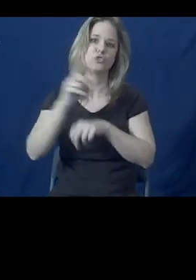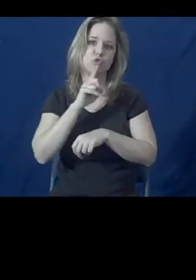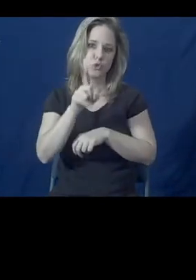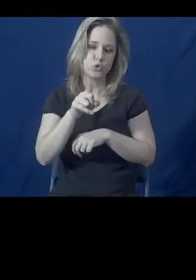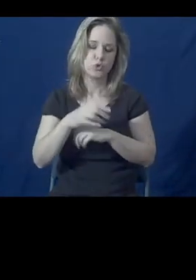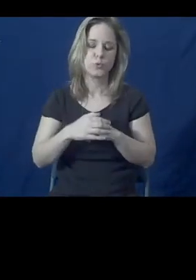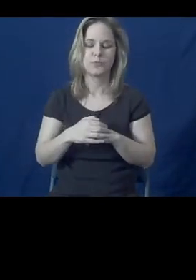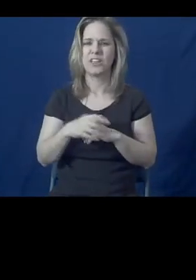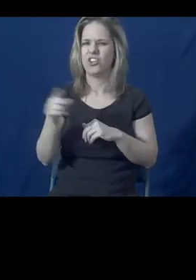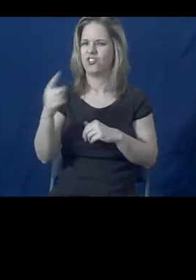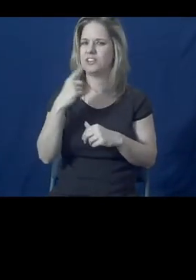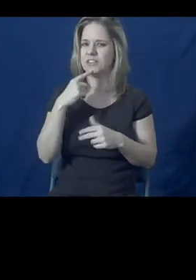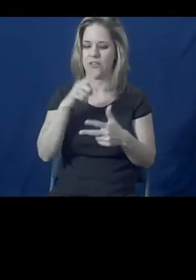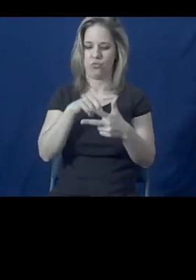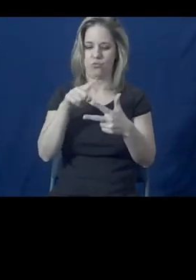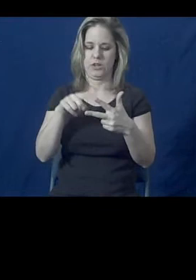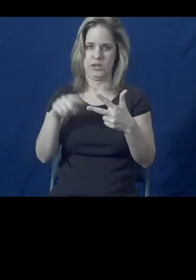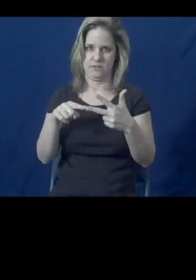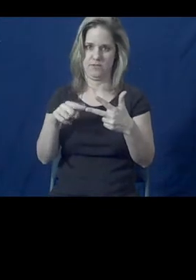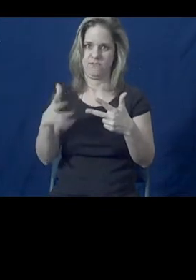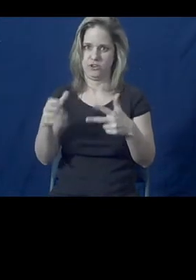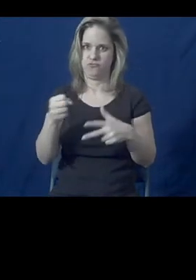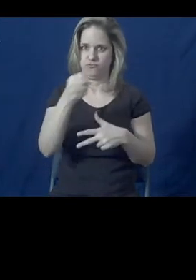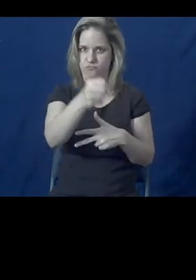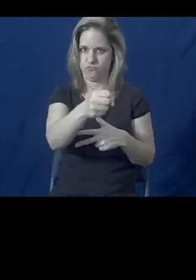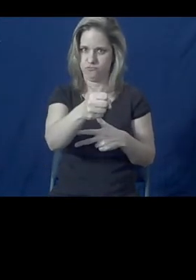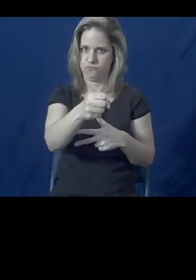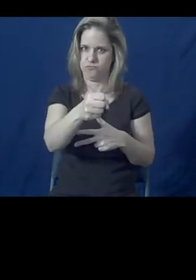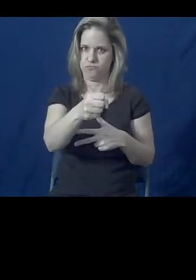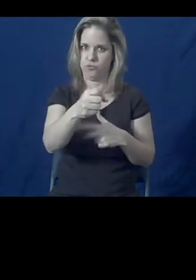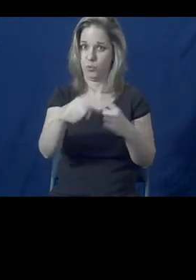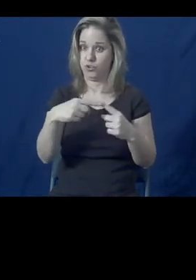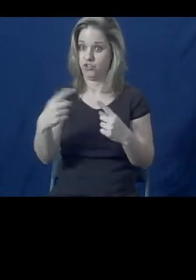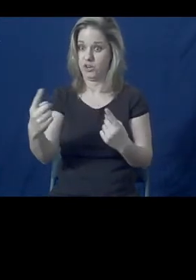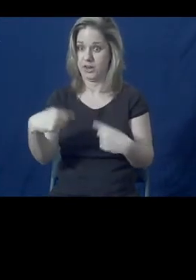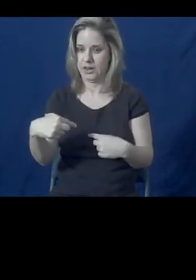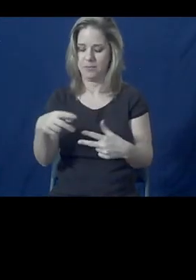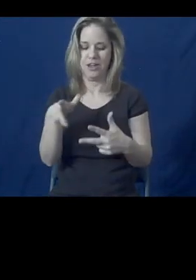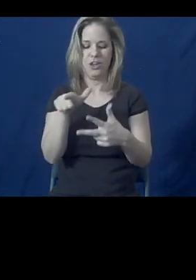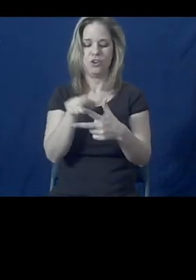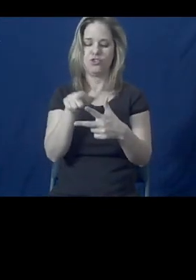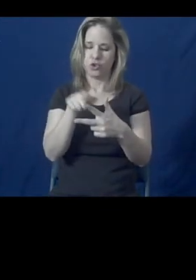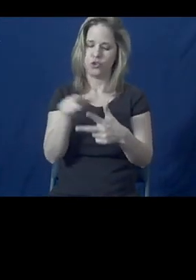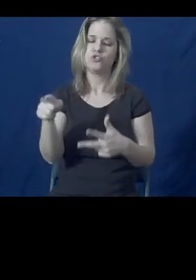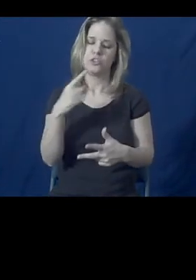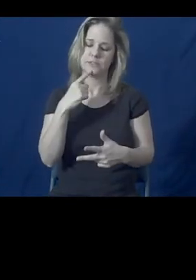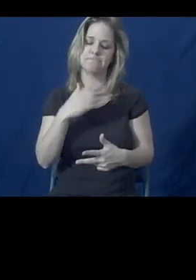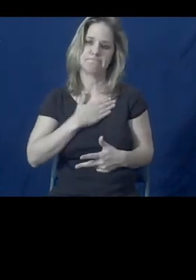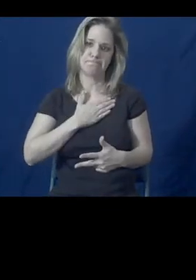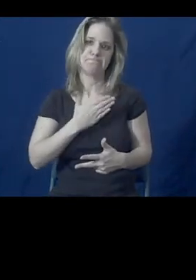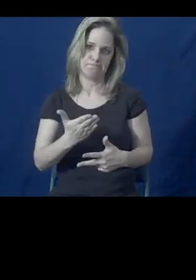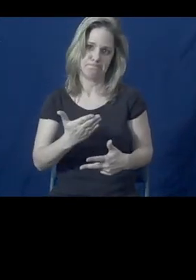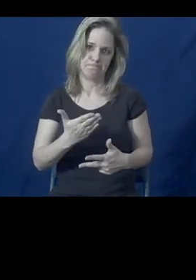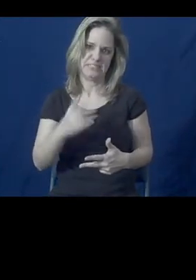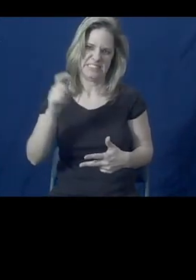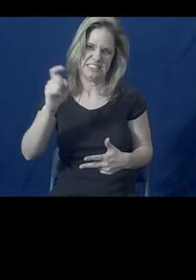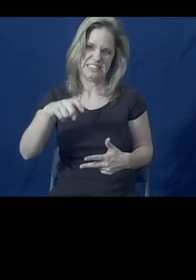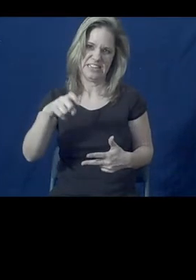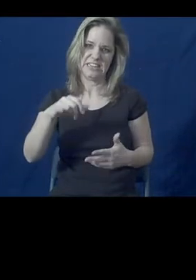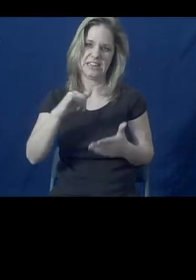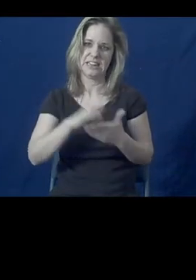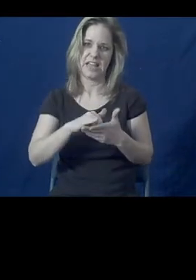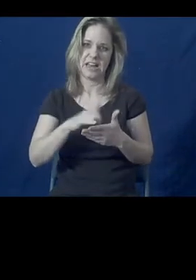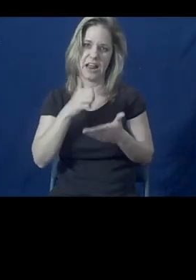three hospitalizations at the point where she came to us. Two of those, she admitted that she was in a mental state where